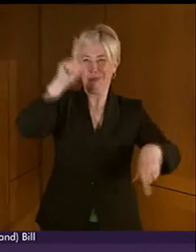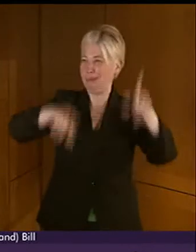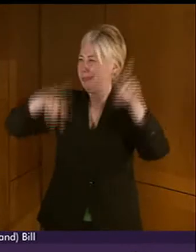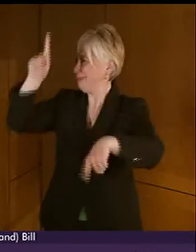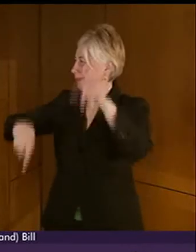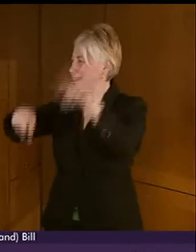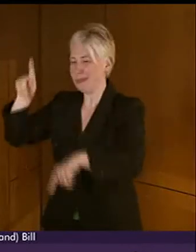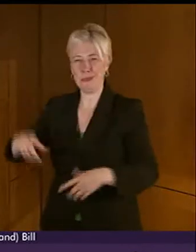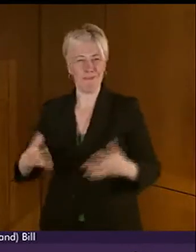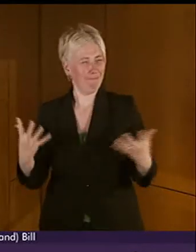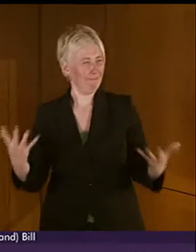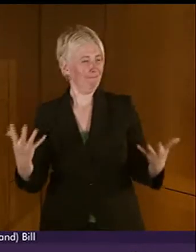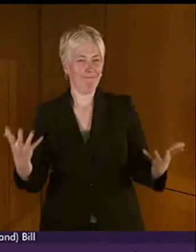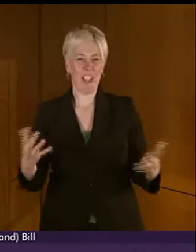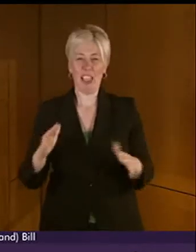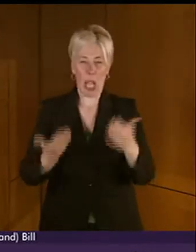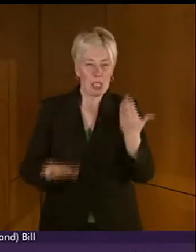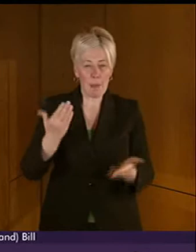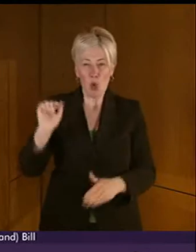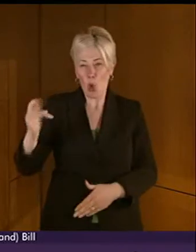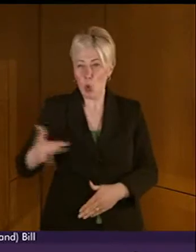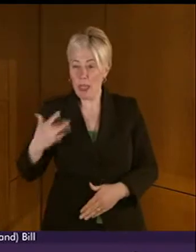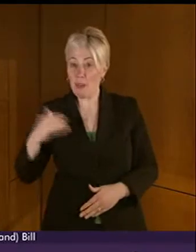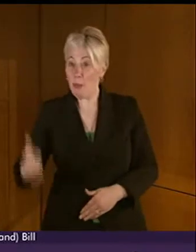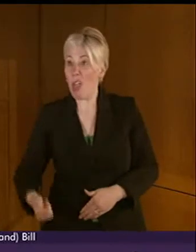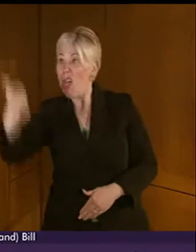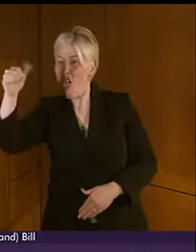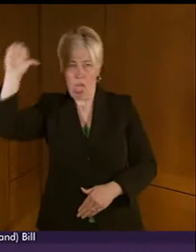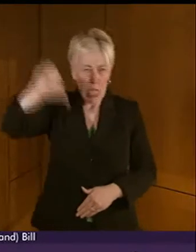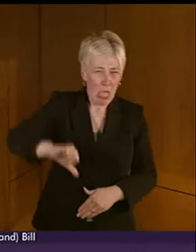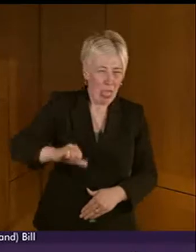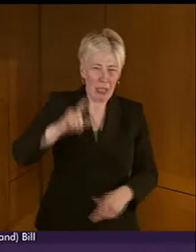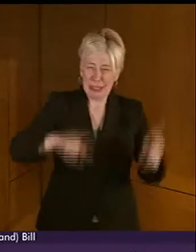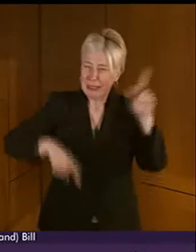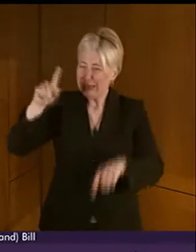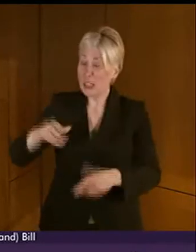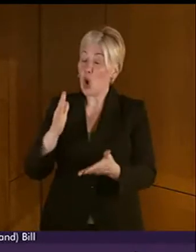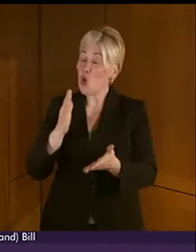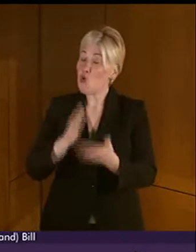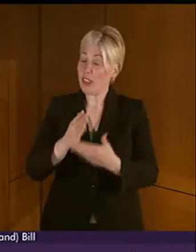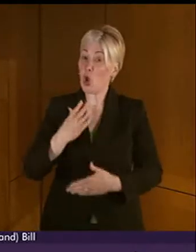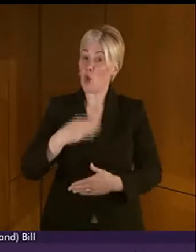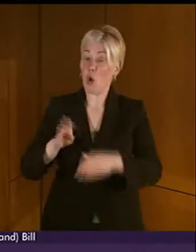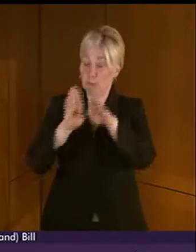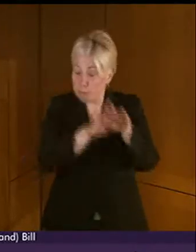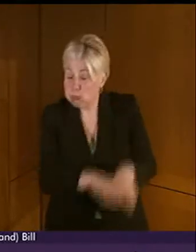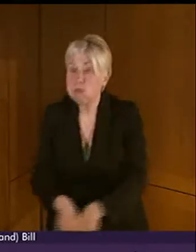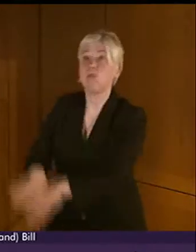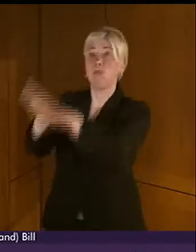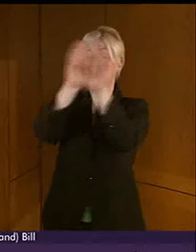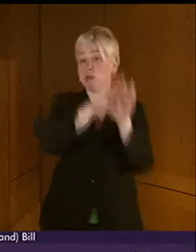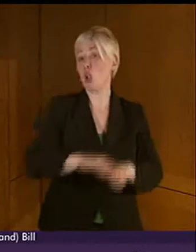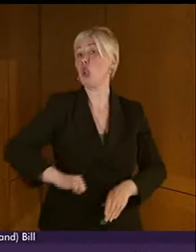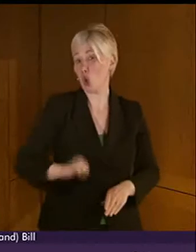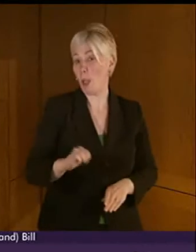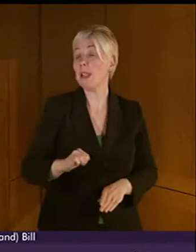service provision. Now, if that is looking for a consistent approach across Scotland, then I